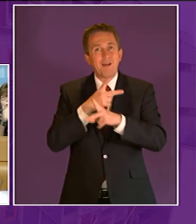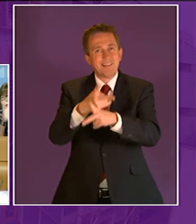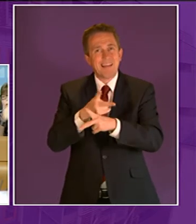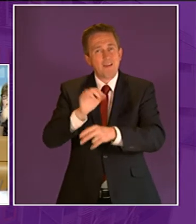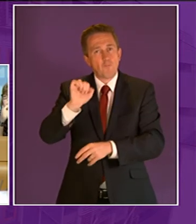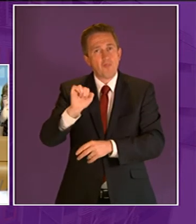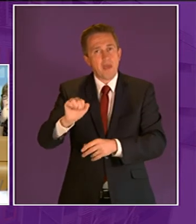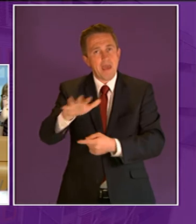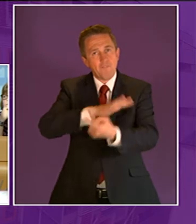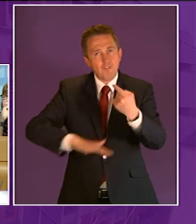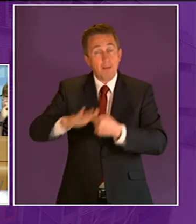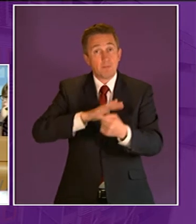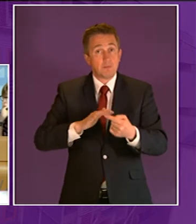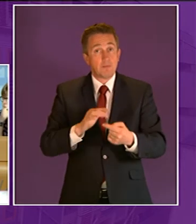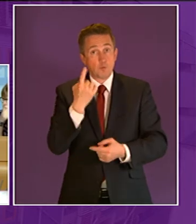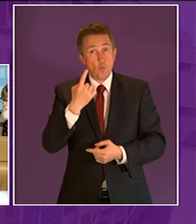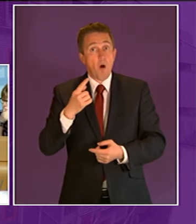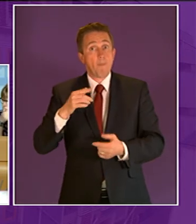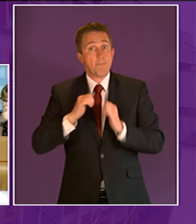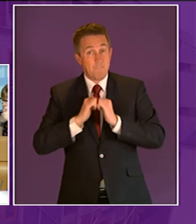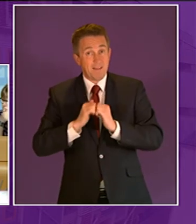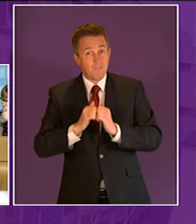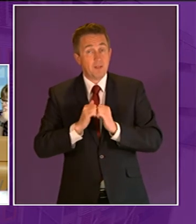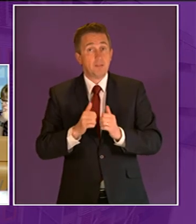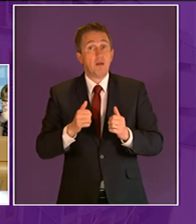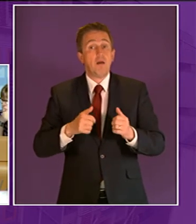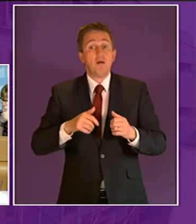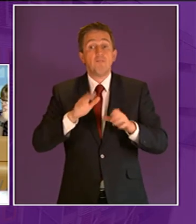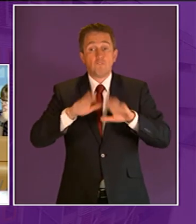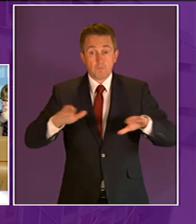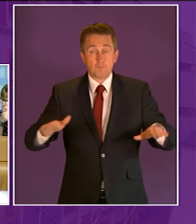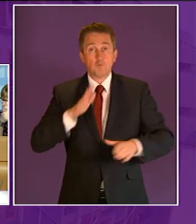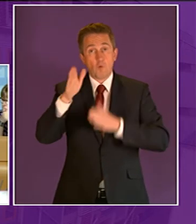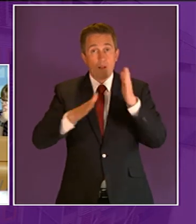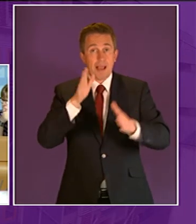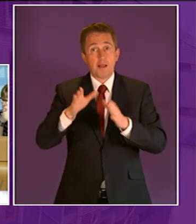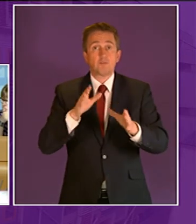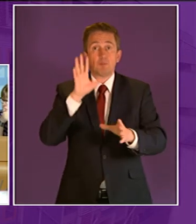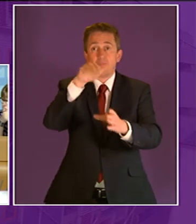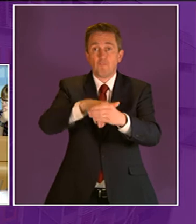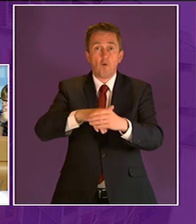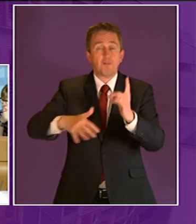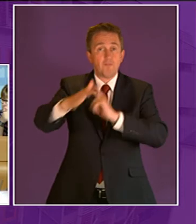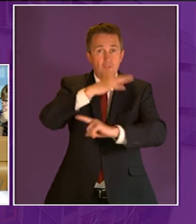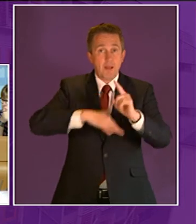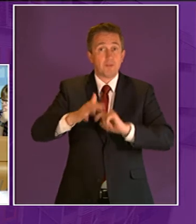so that's one benefit of outdoor education is connecting young people with sustainability and the need to protect scotland's environment